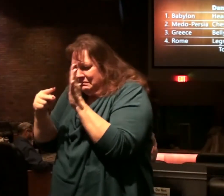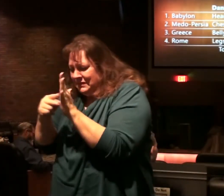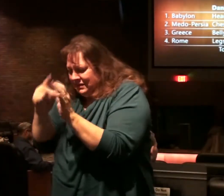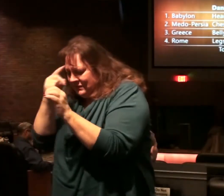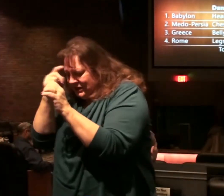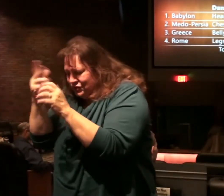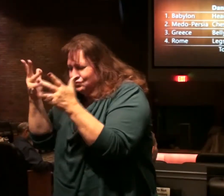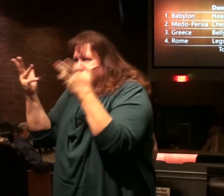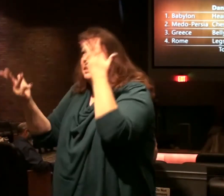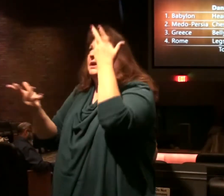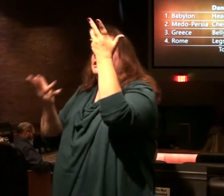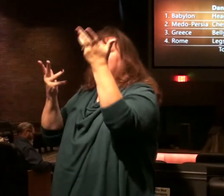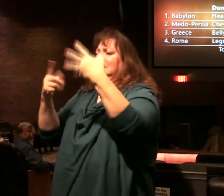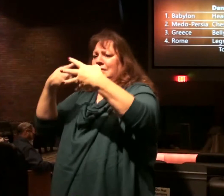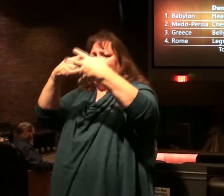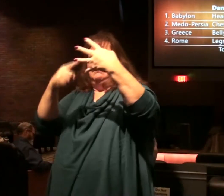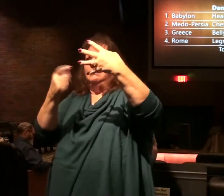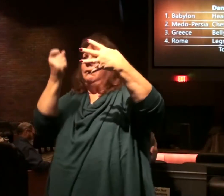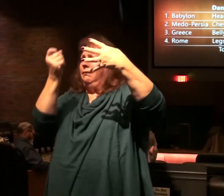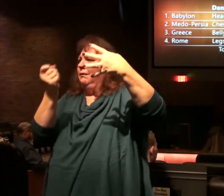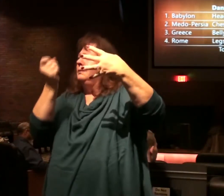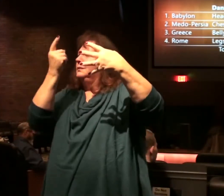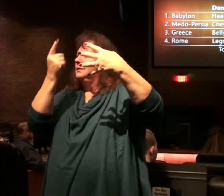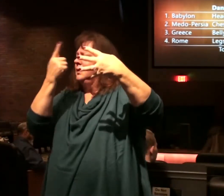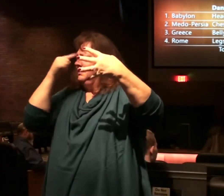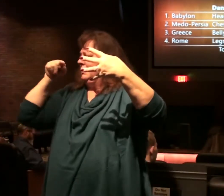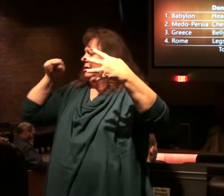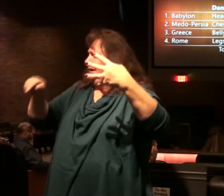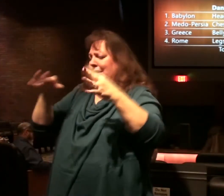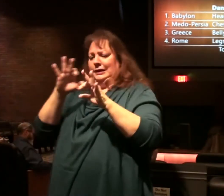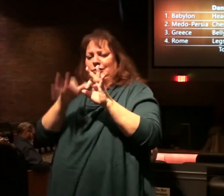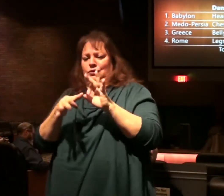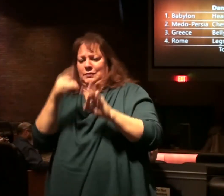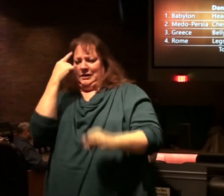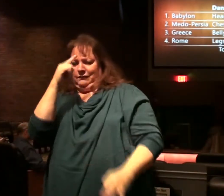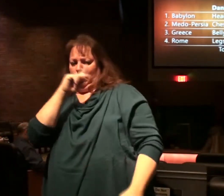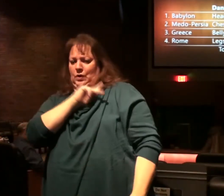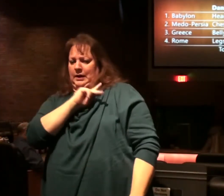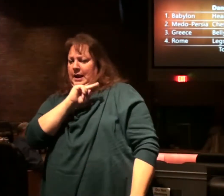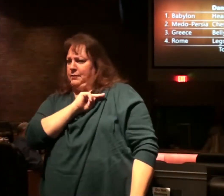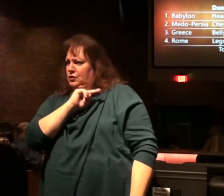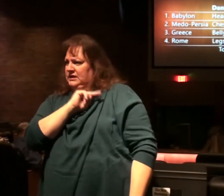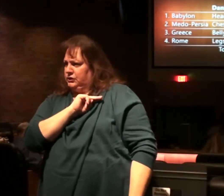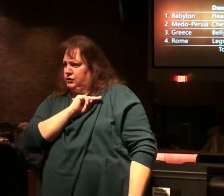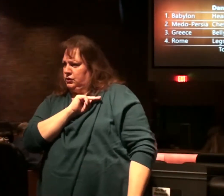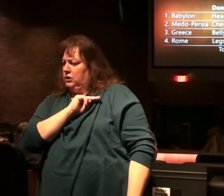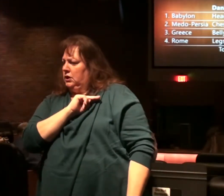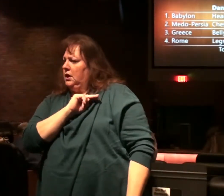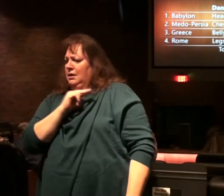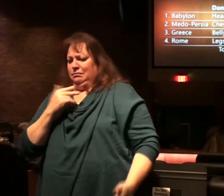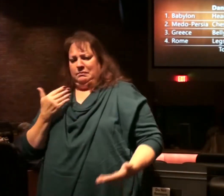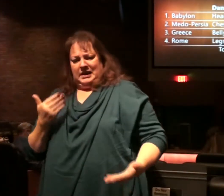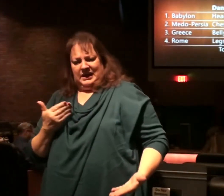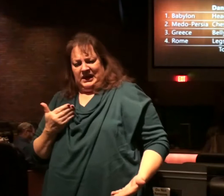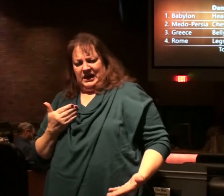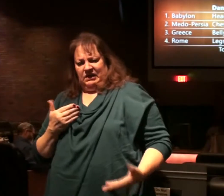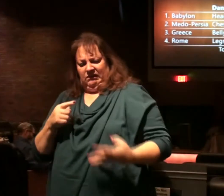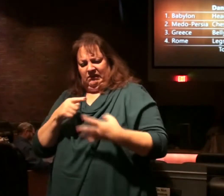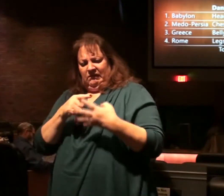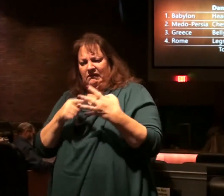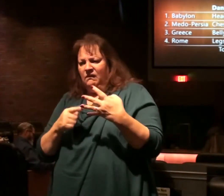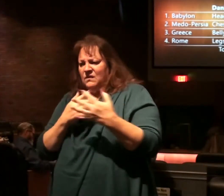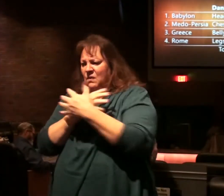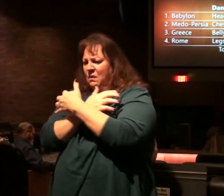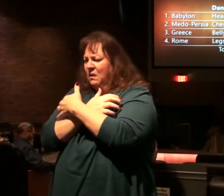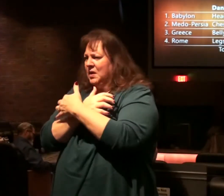I've done something about the four beasts because he interpreted that. It was something where we're going, but here, these great beasts,